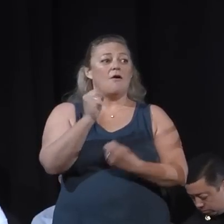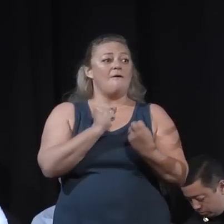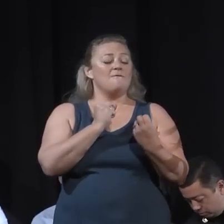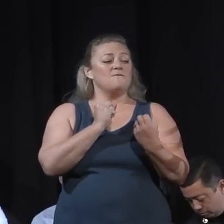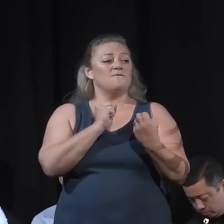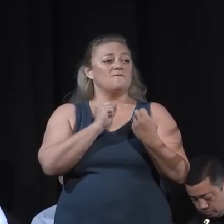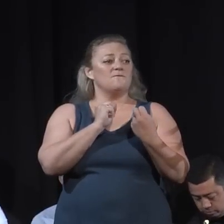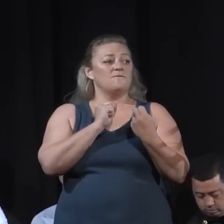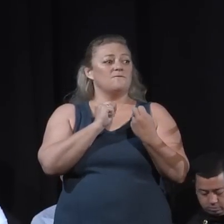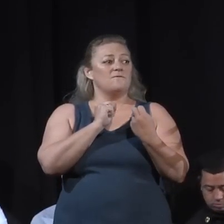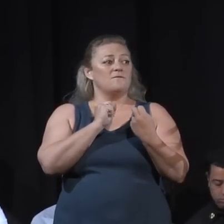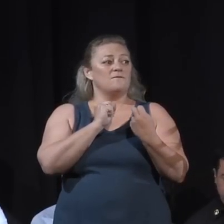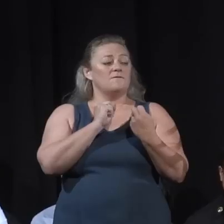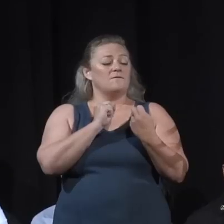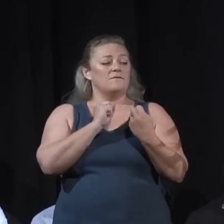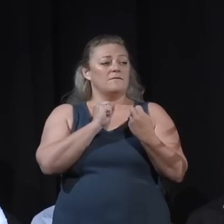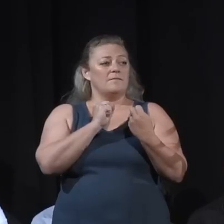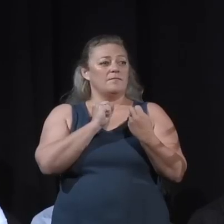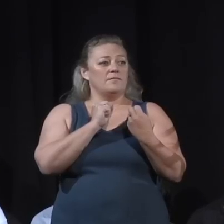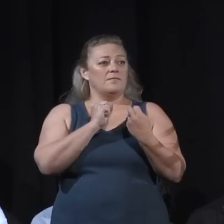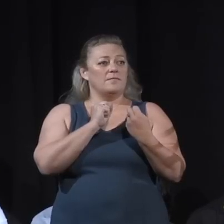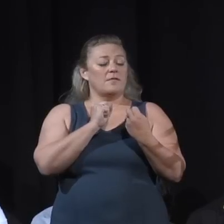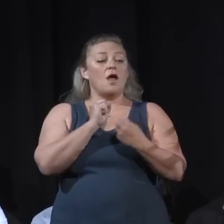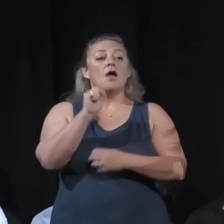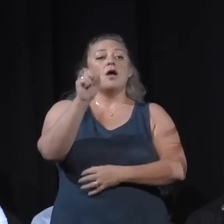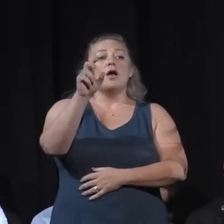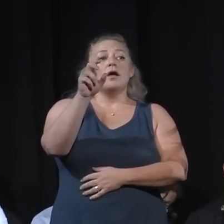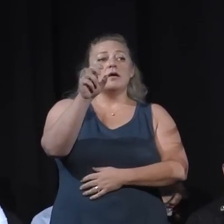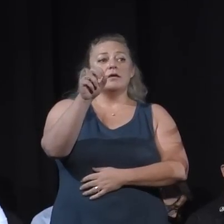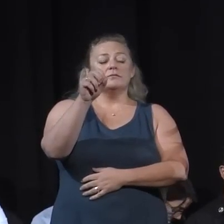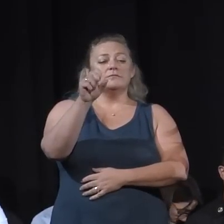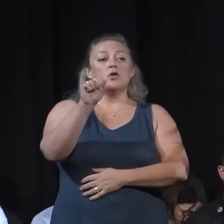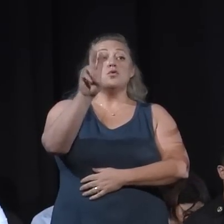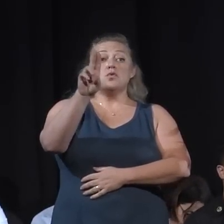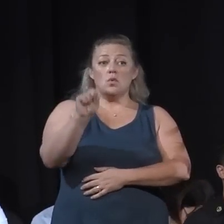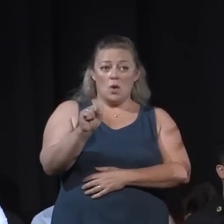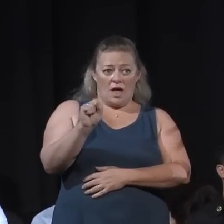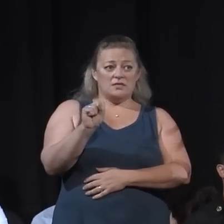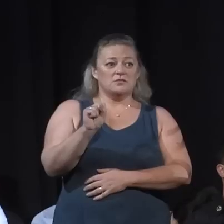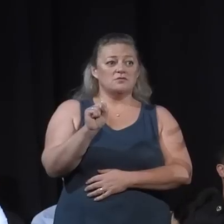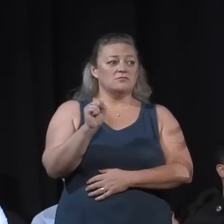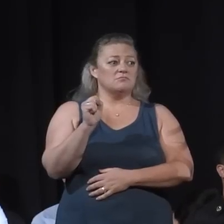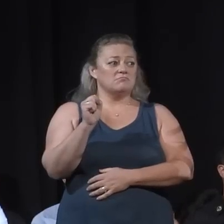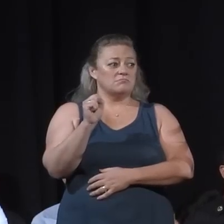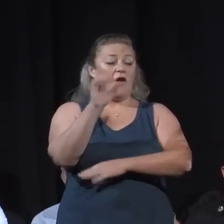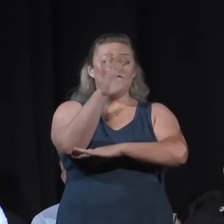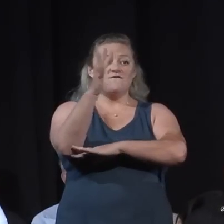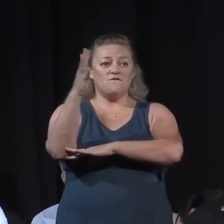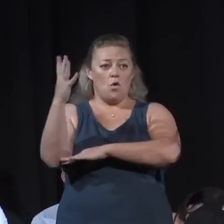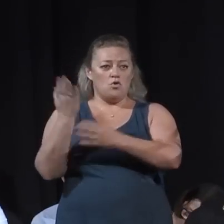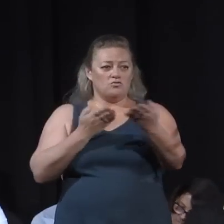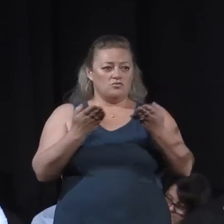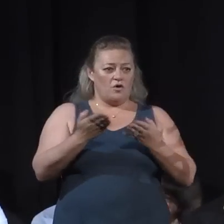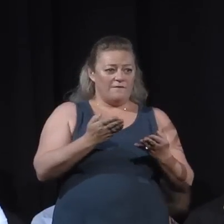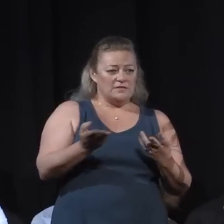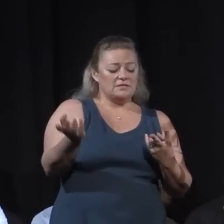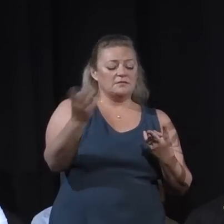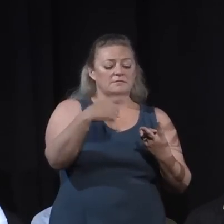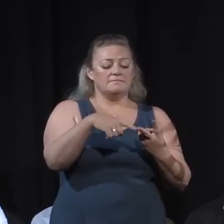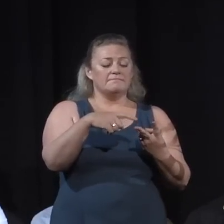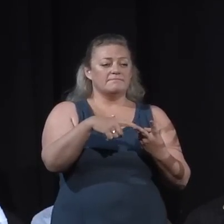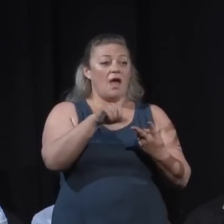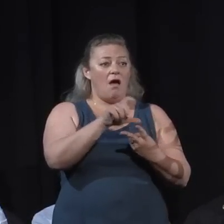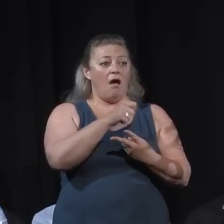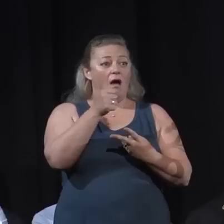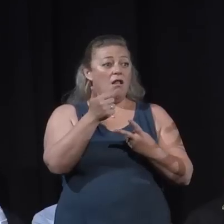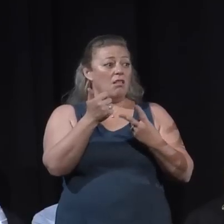4, we're both Team 4, integrated with us yesterday. So you have two Type 1 Incident Management Teams on this incident. That